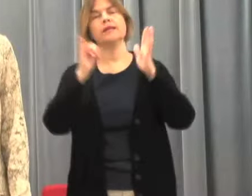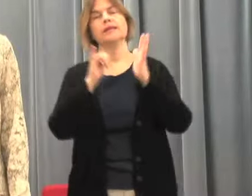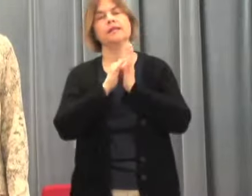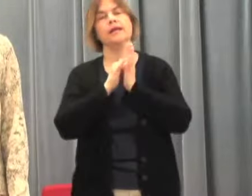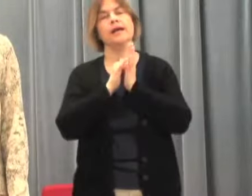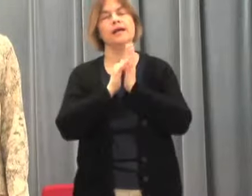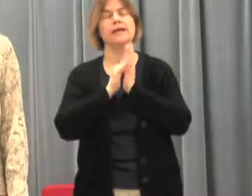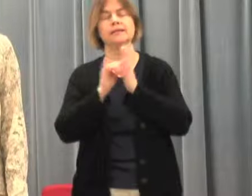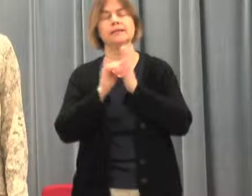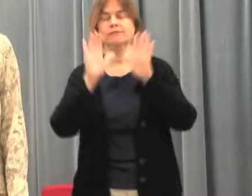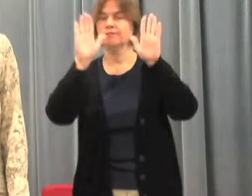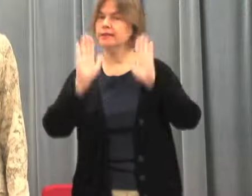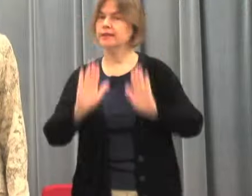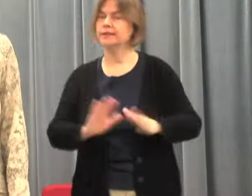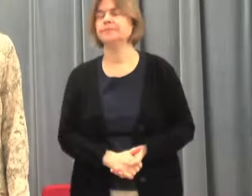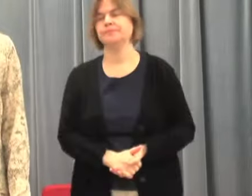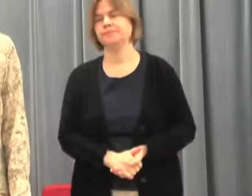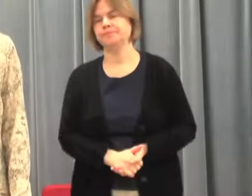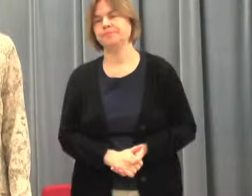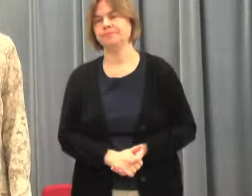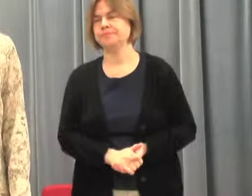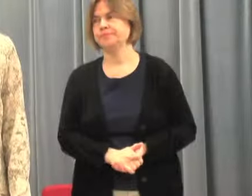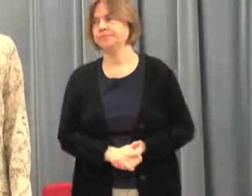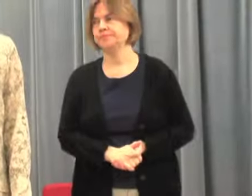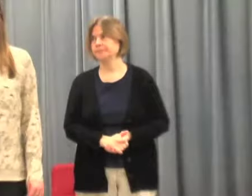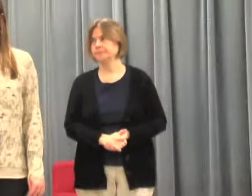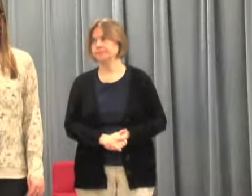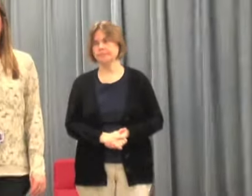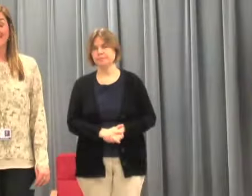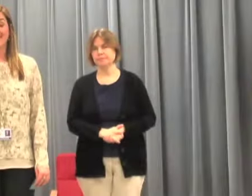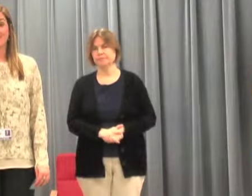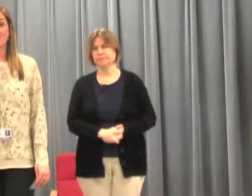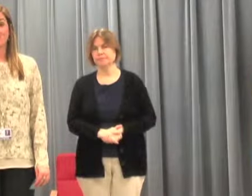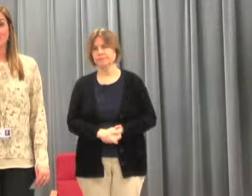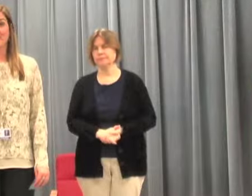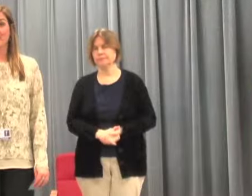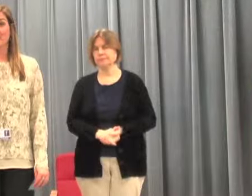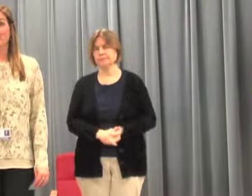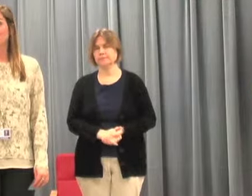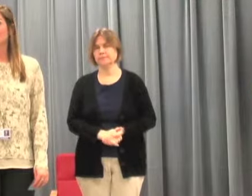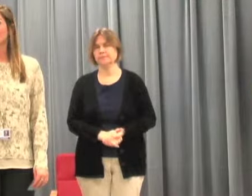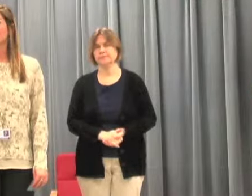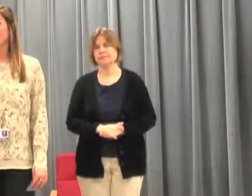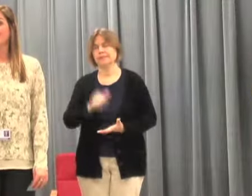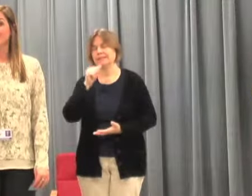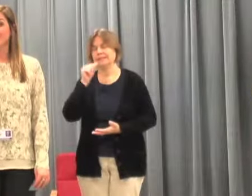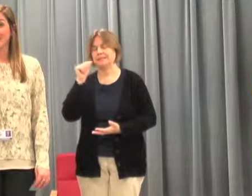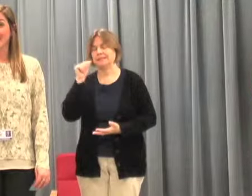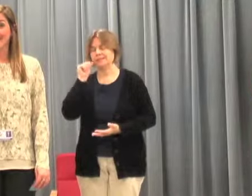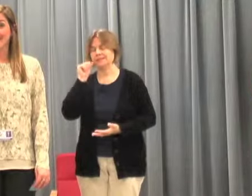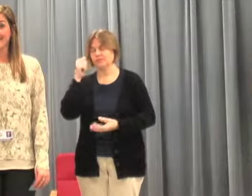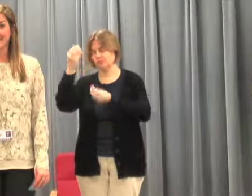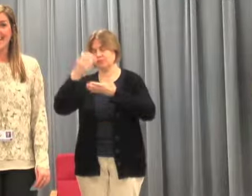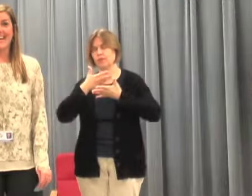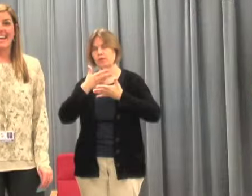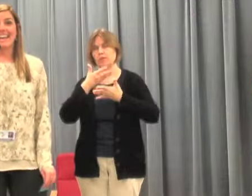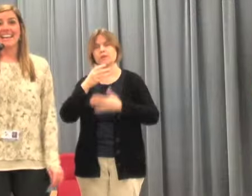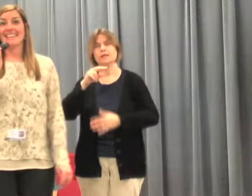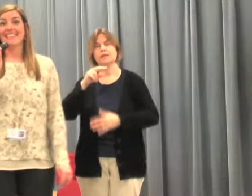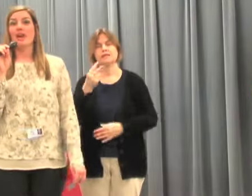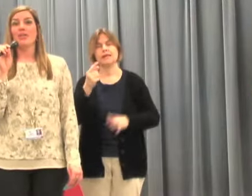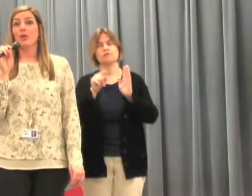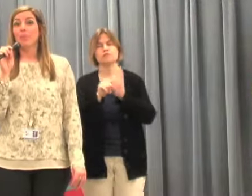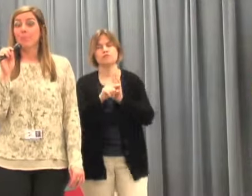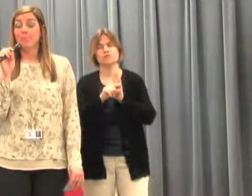fantastic. It was reported to me that yesterday during lunch, second grade had